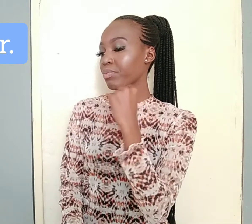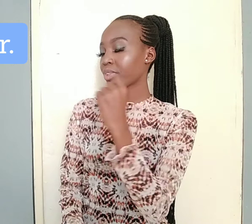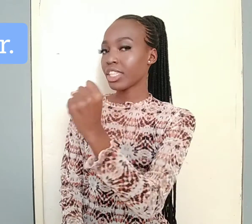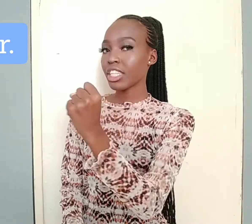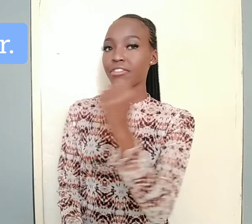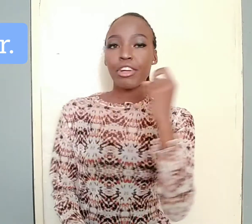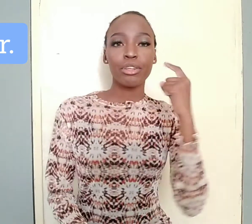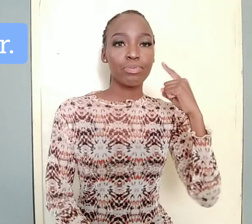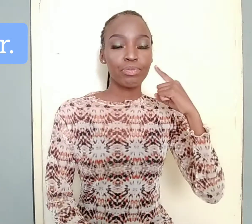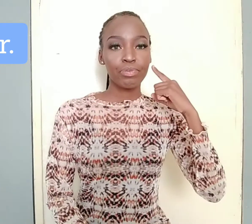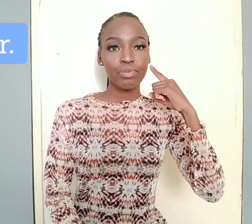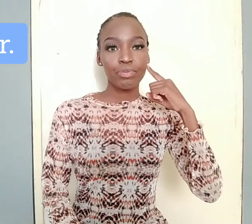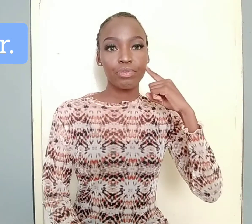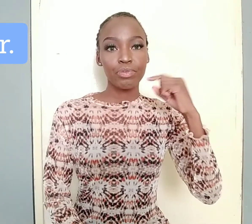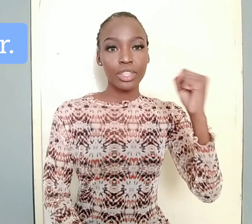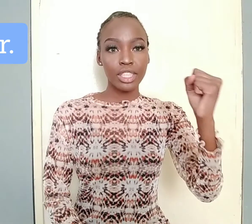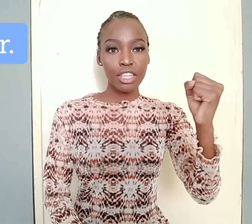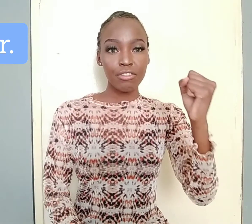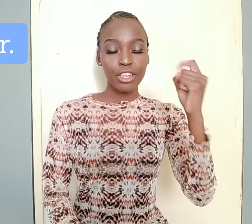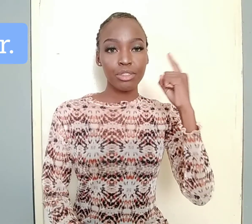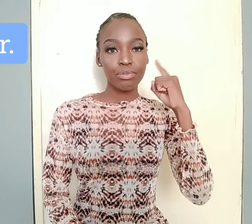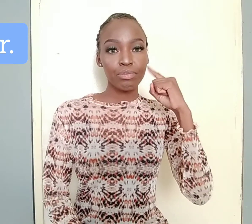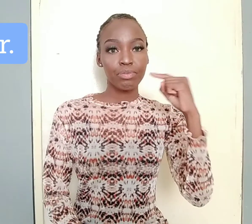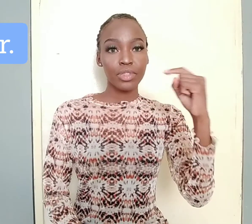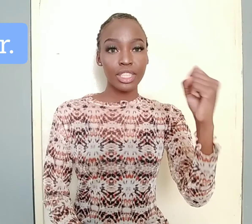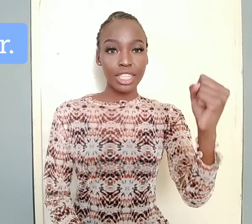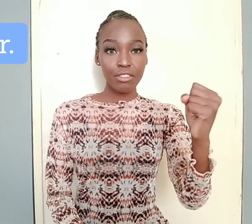Silver. Silver. Silver.